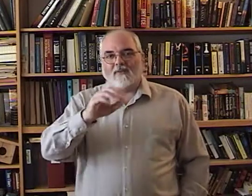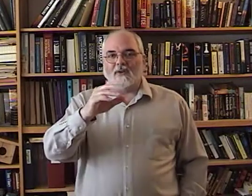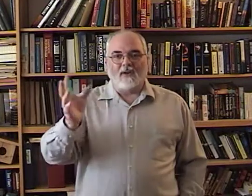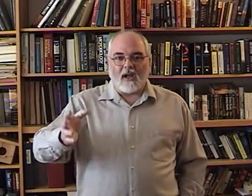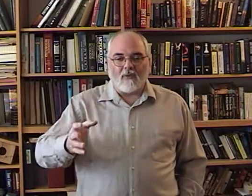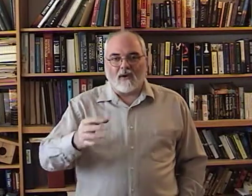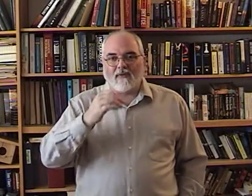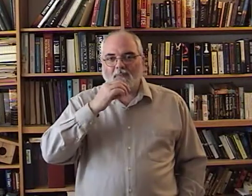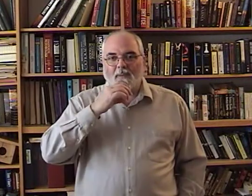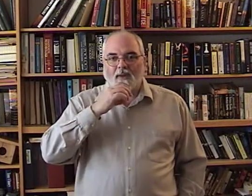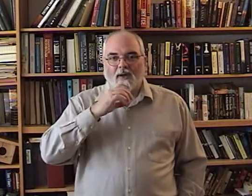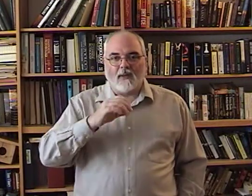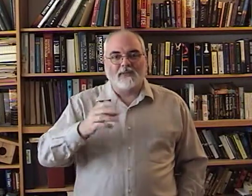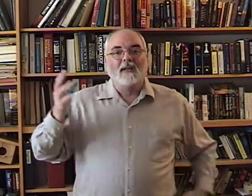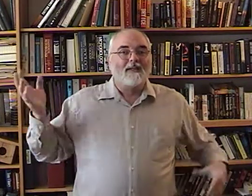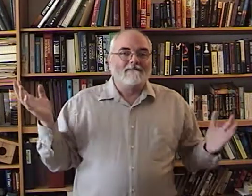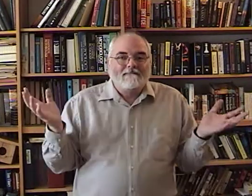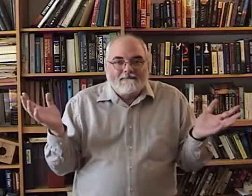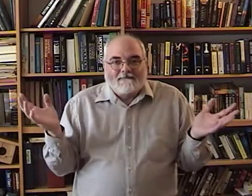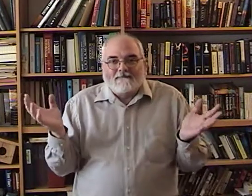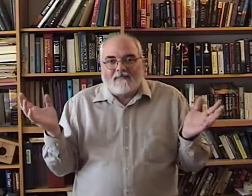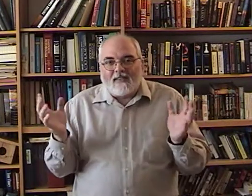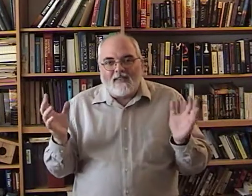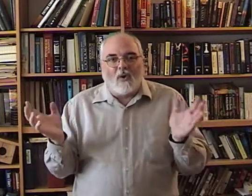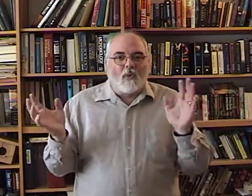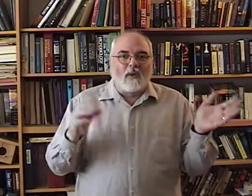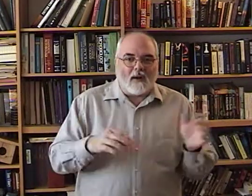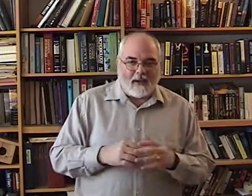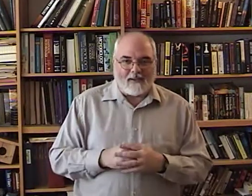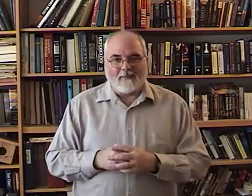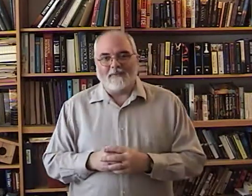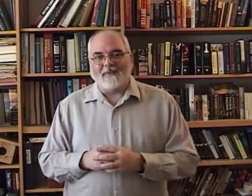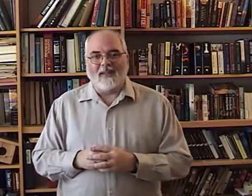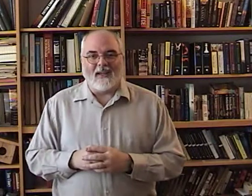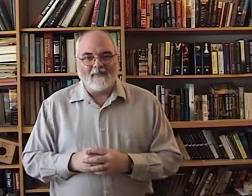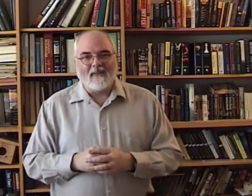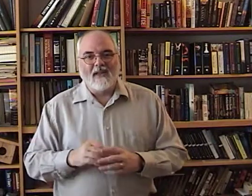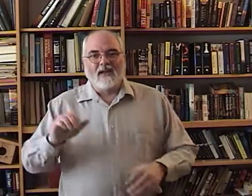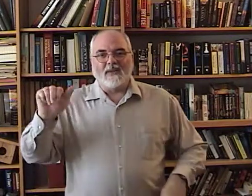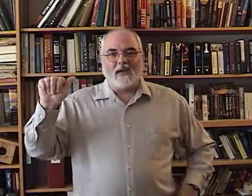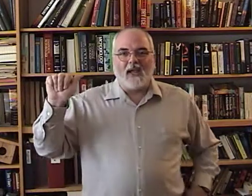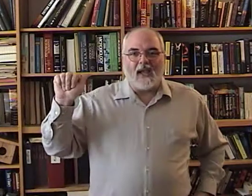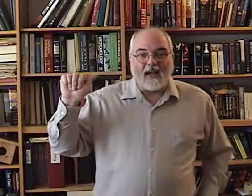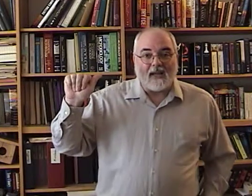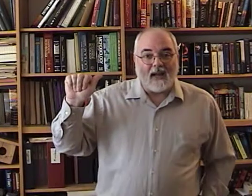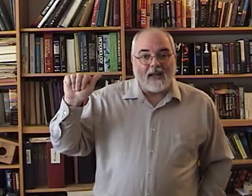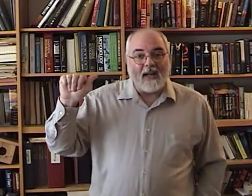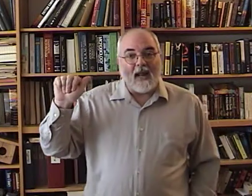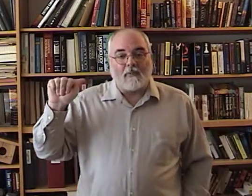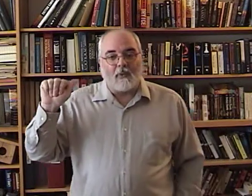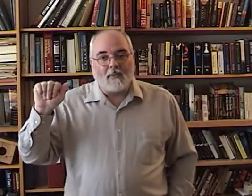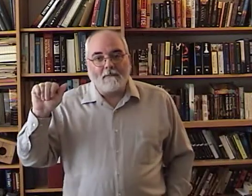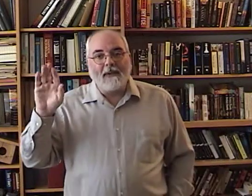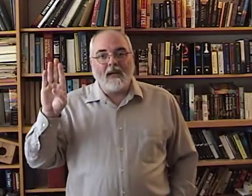If you're not one of the people that it helps, don't worry about them. Okay? So, A, like an apple. B,